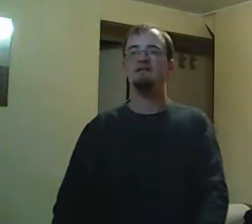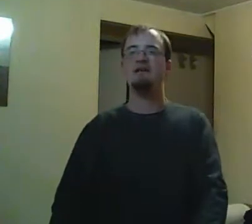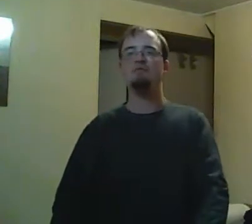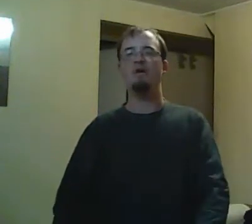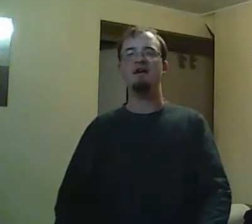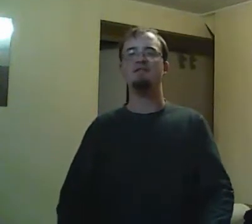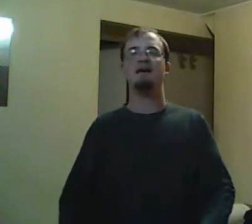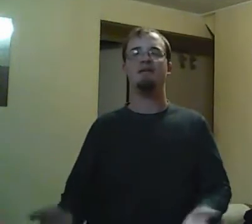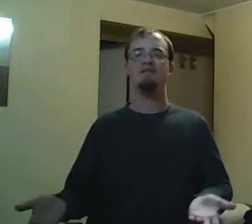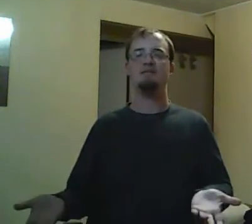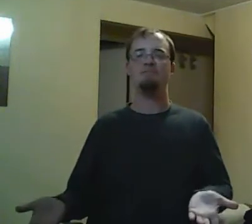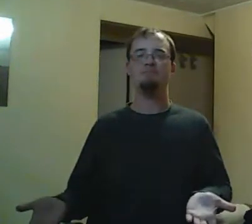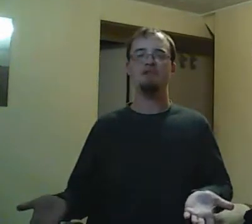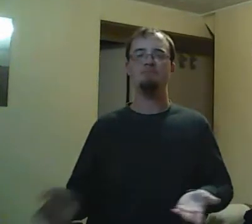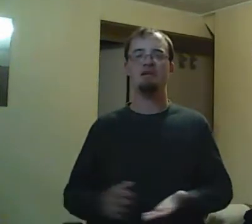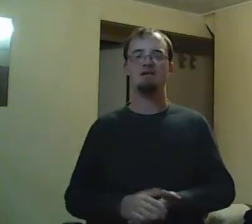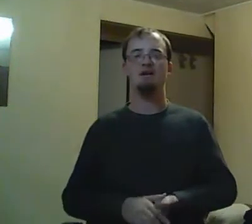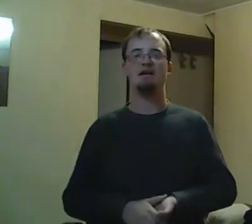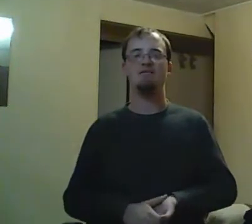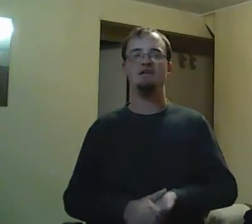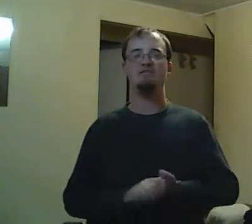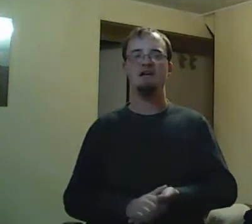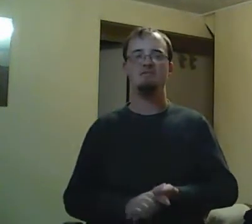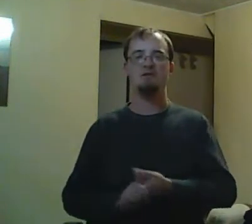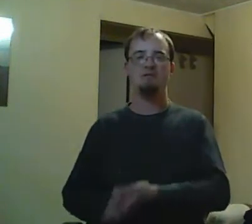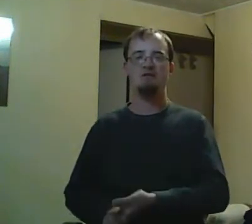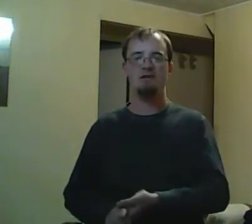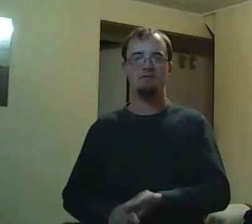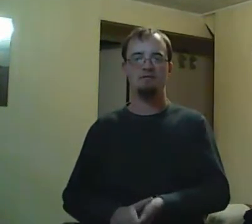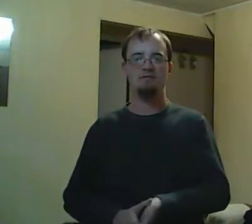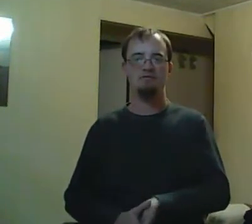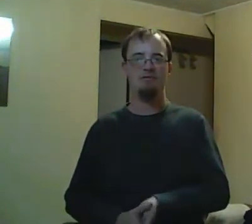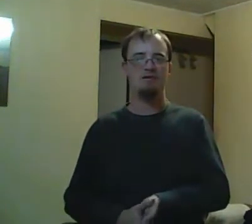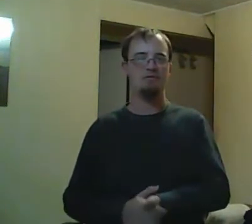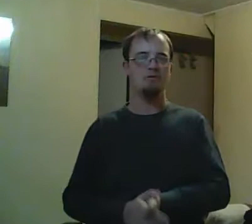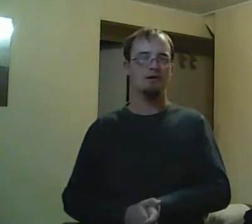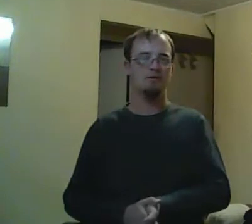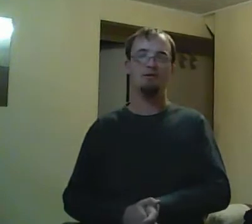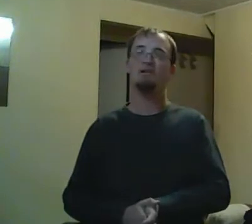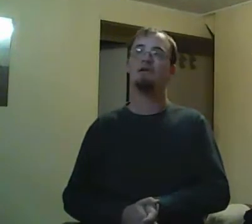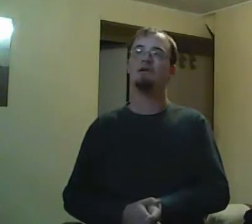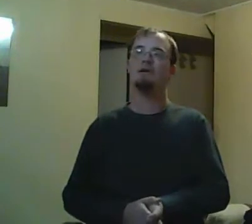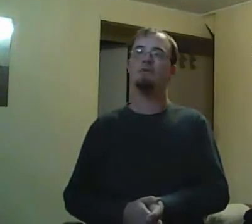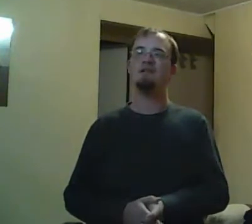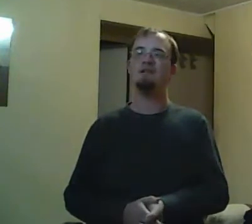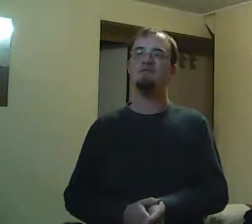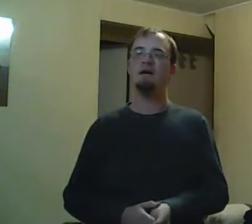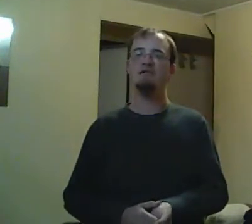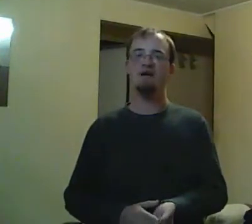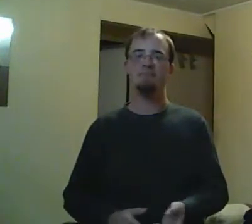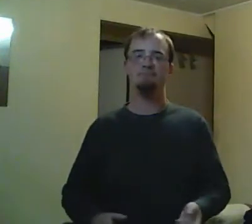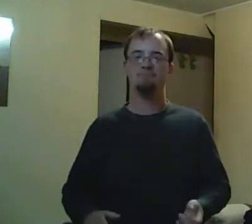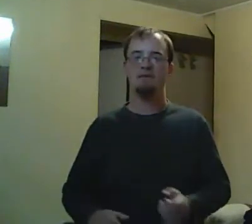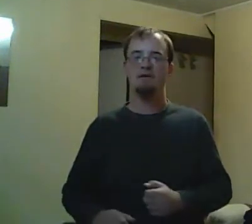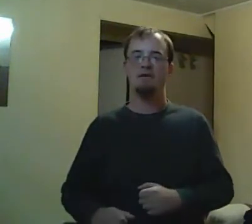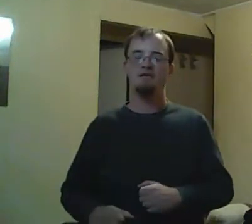the next day, sees Rick and tells him that what she did was only because she couldn't stand him being bullied and all that.